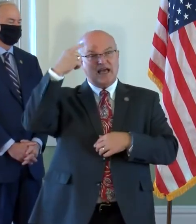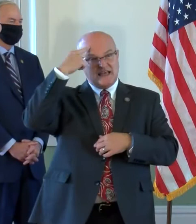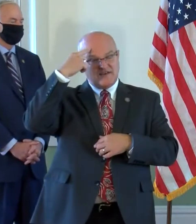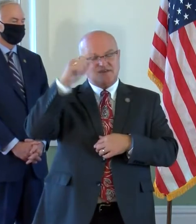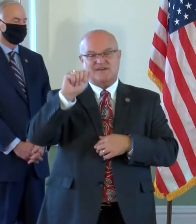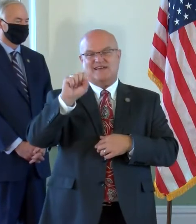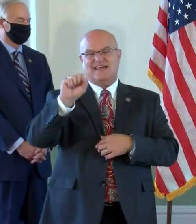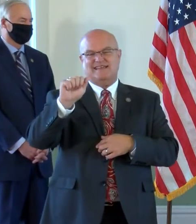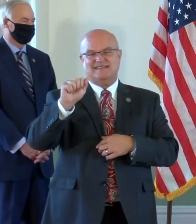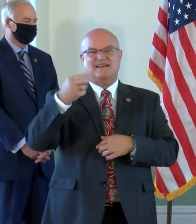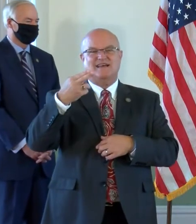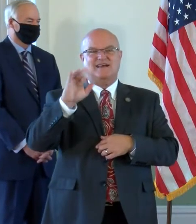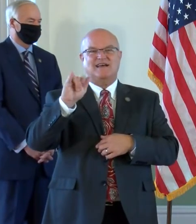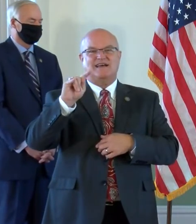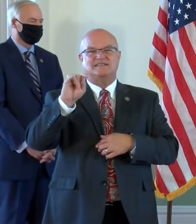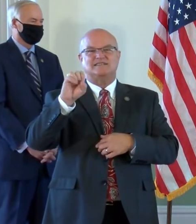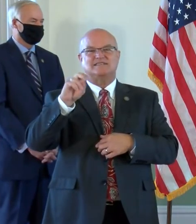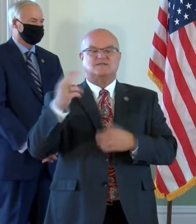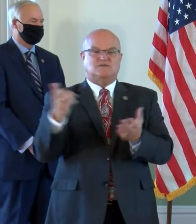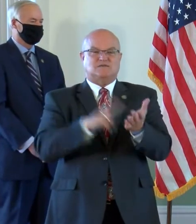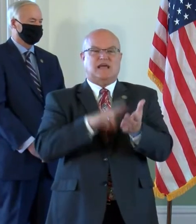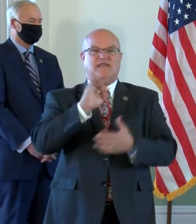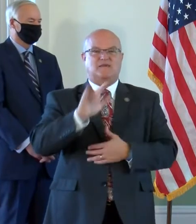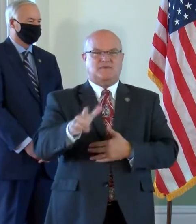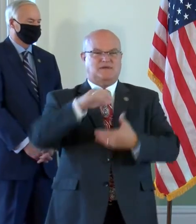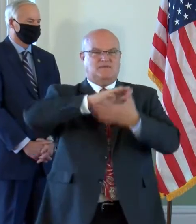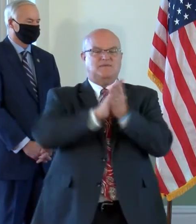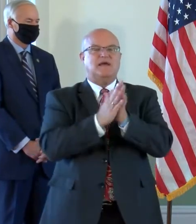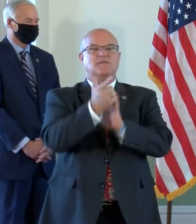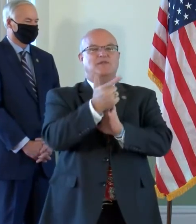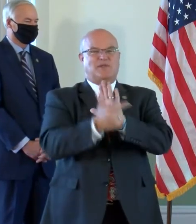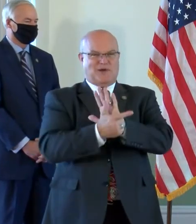Asa Hutchinson, who signed the bill into law.